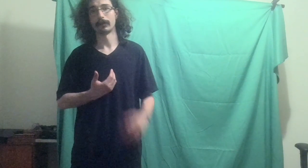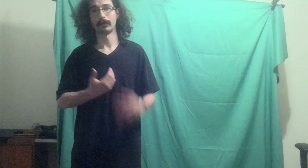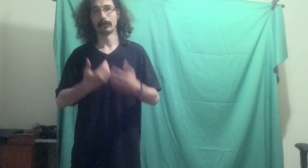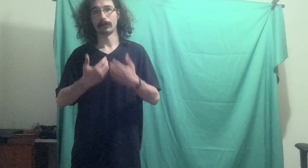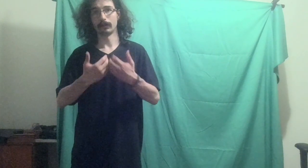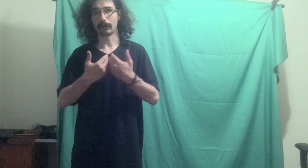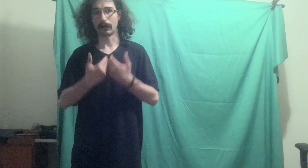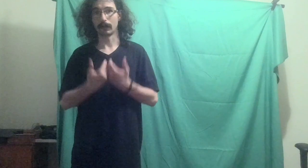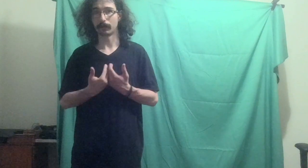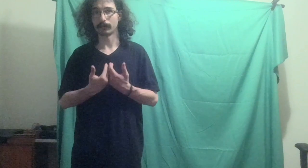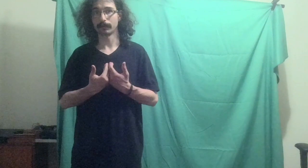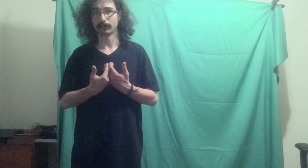I promise,